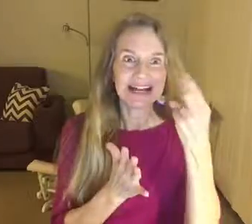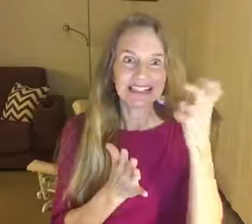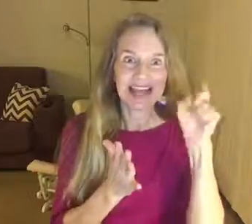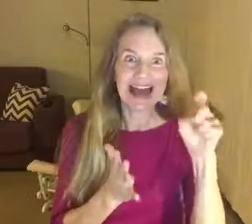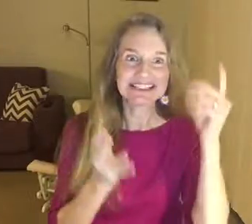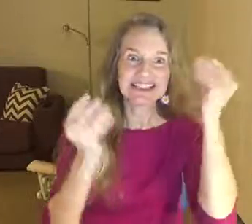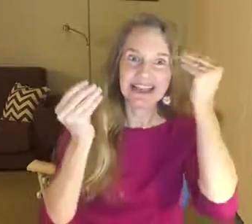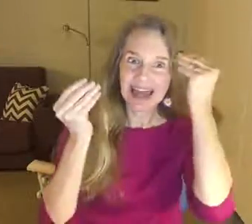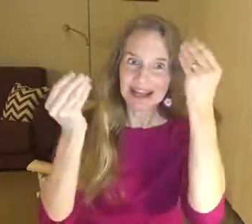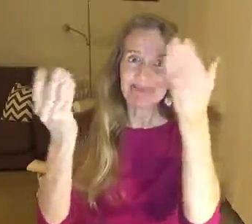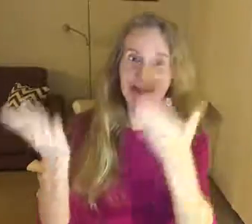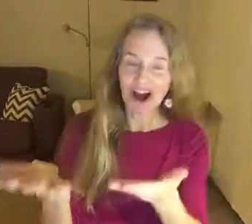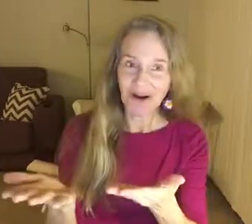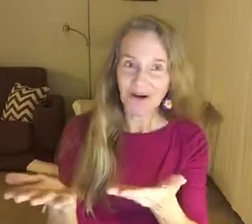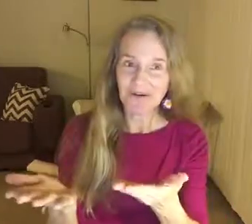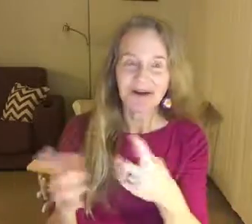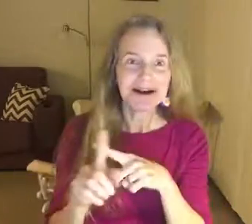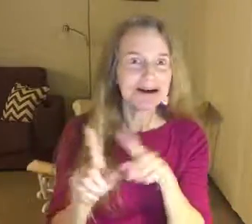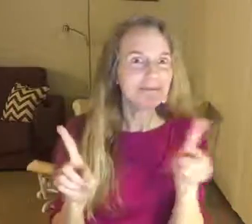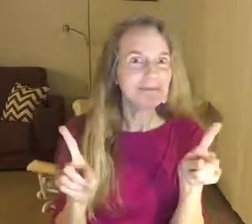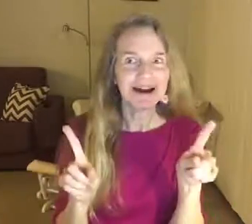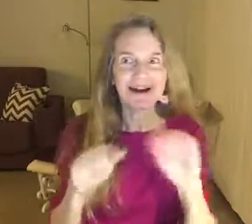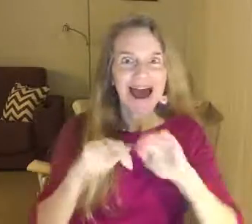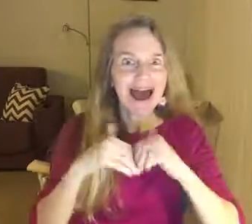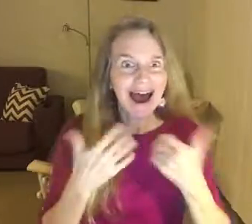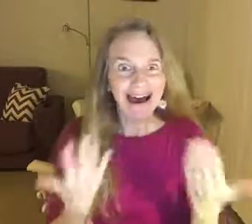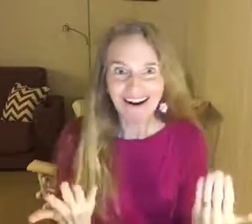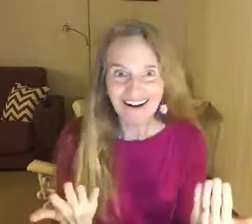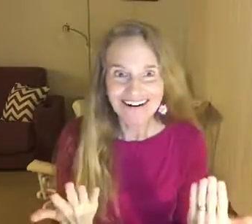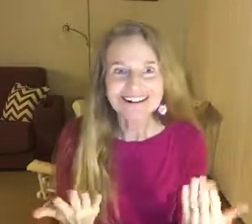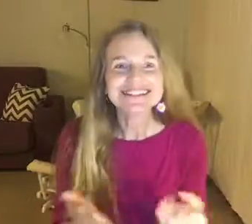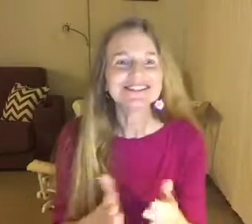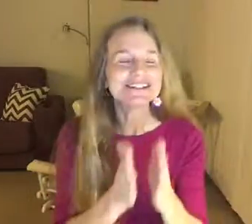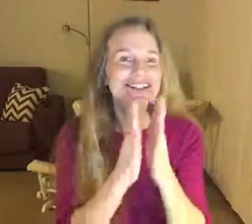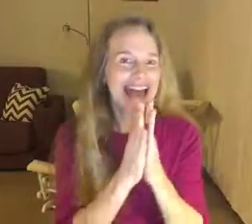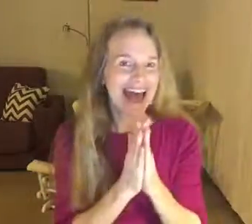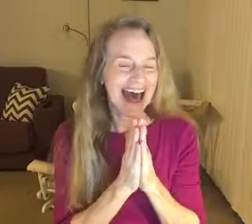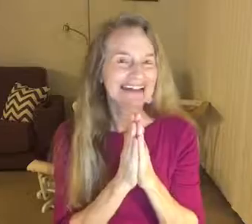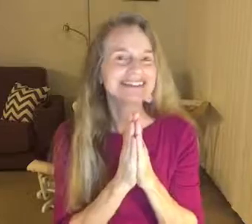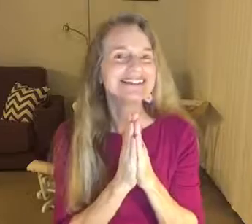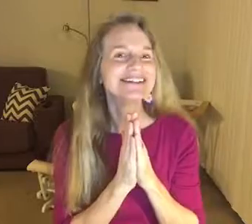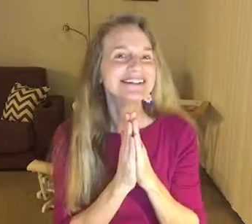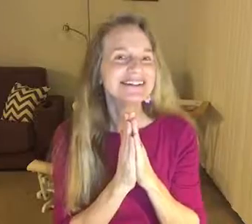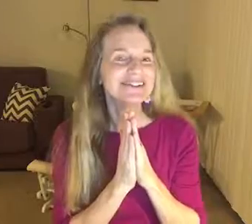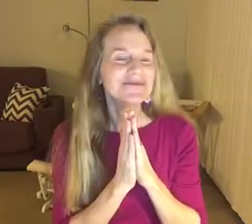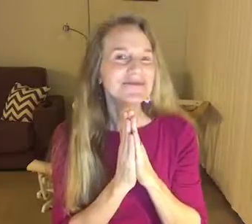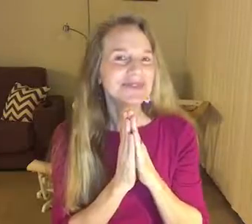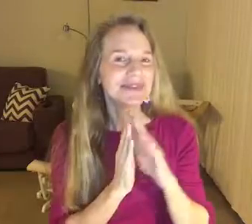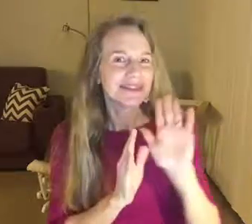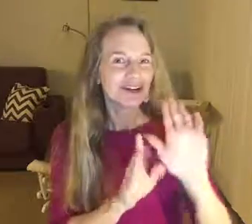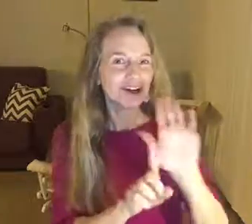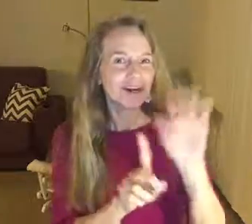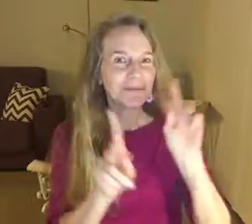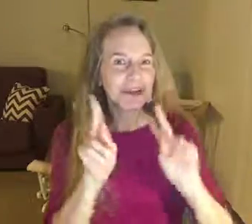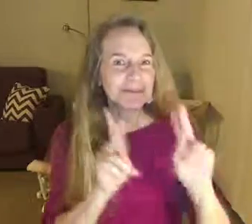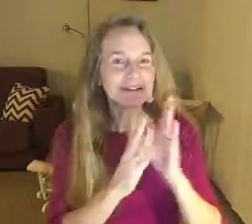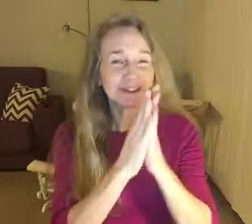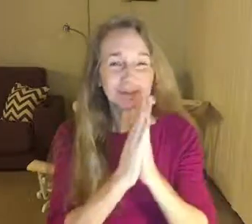so she has to let him know. But how does he ask her people to